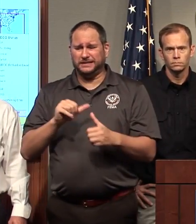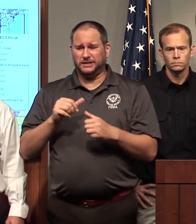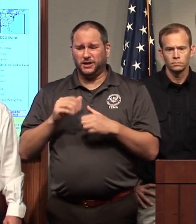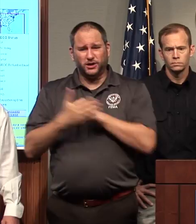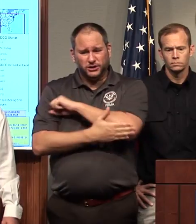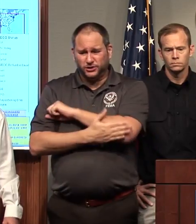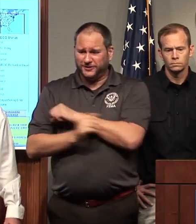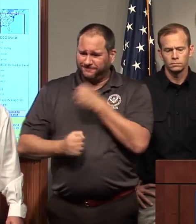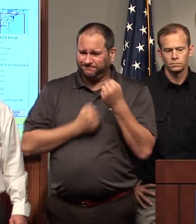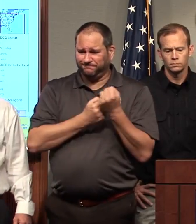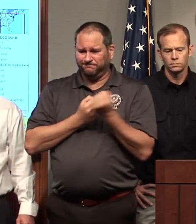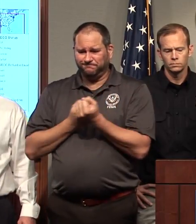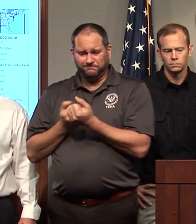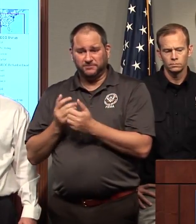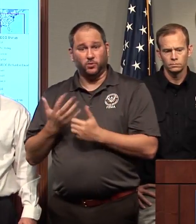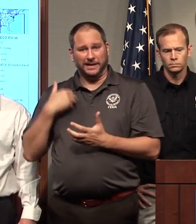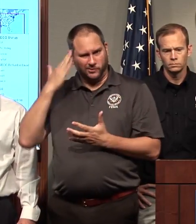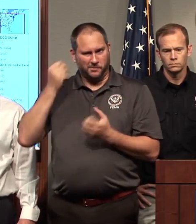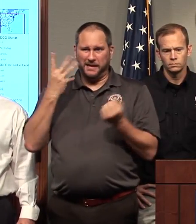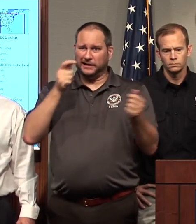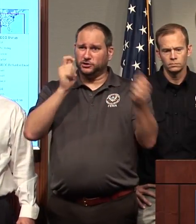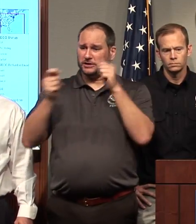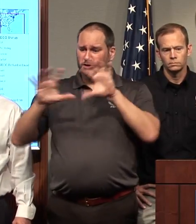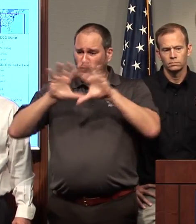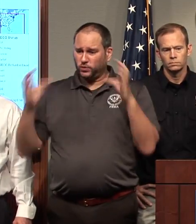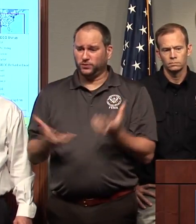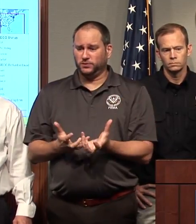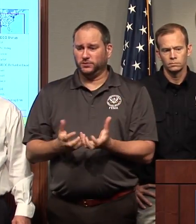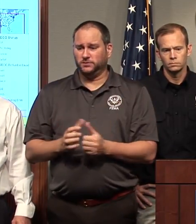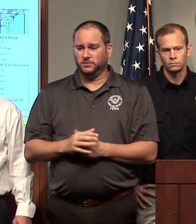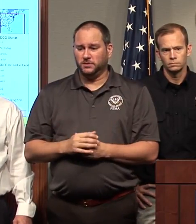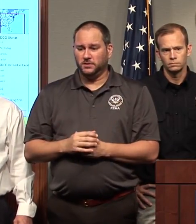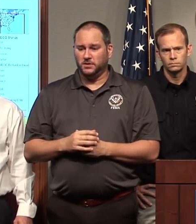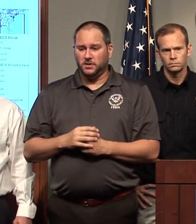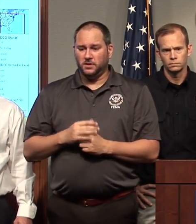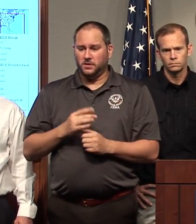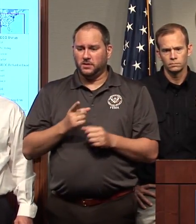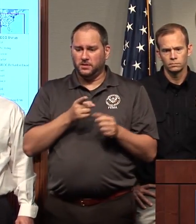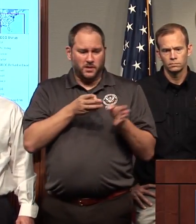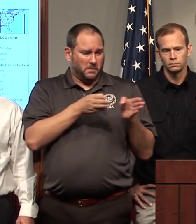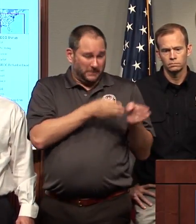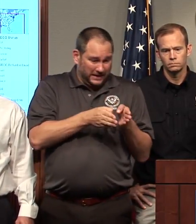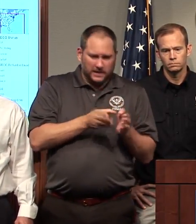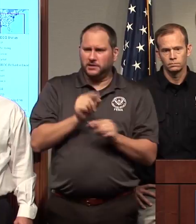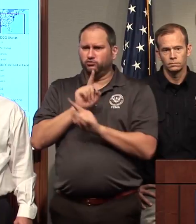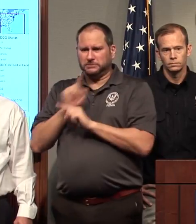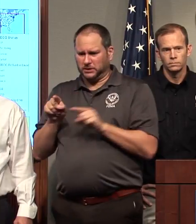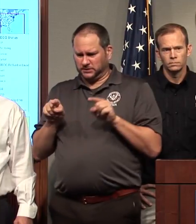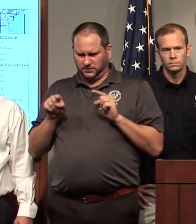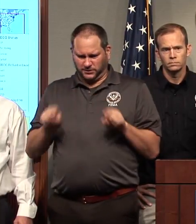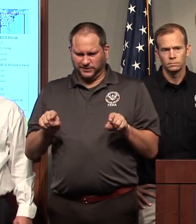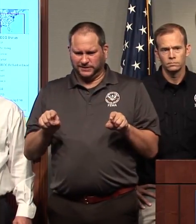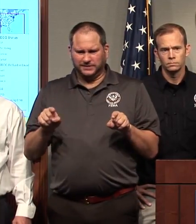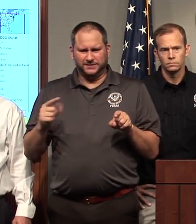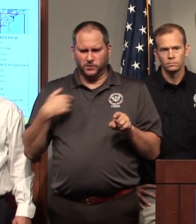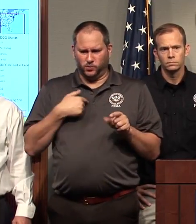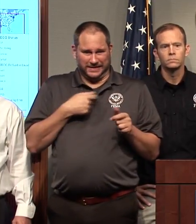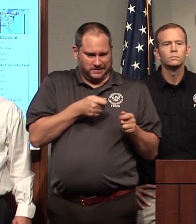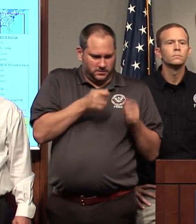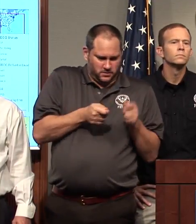changes in our world and make sure both in planning and response that we are adapting appropriately.